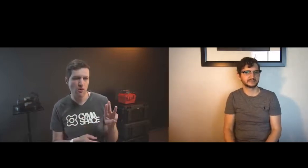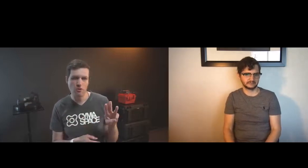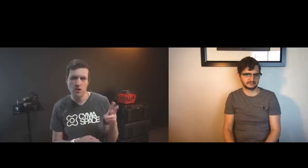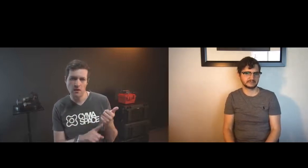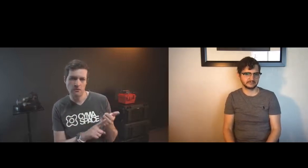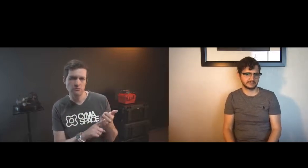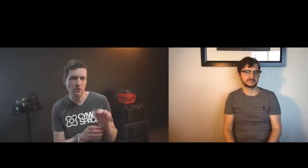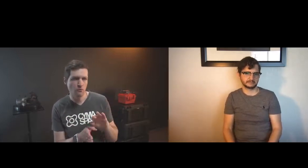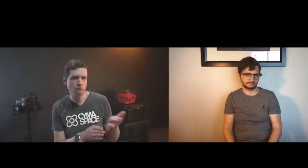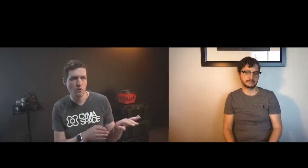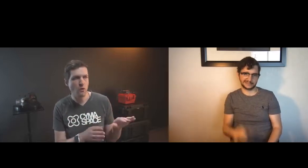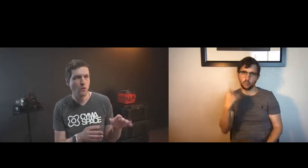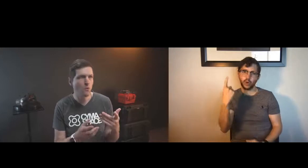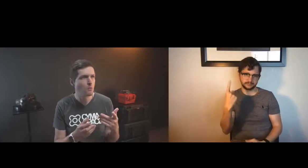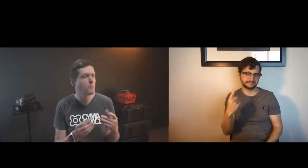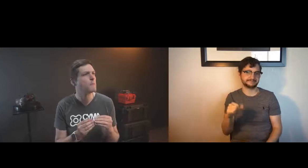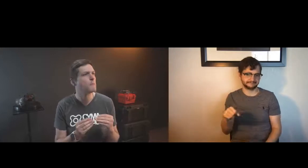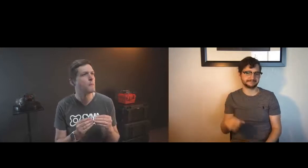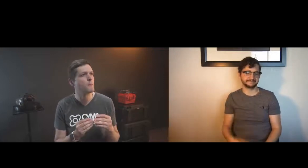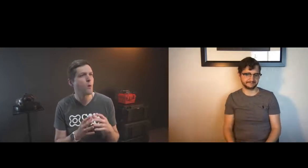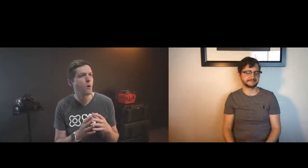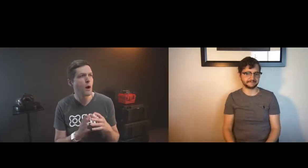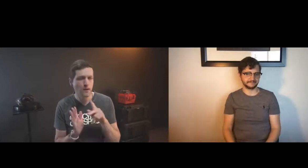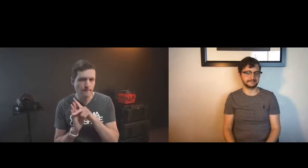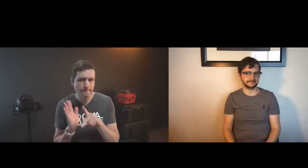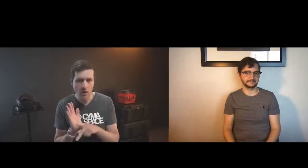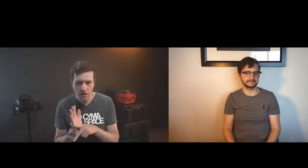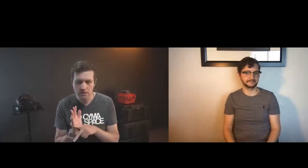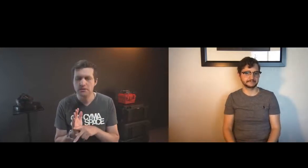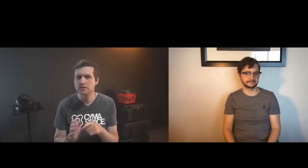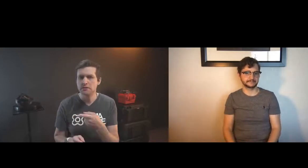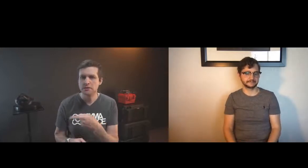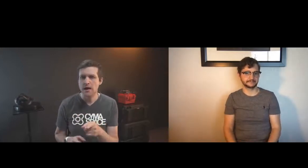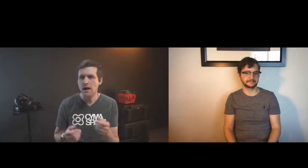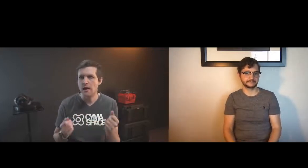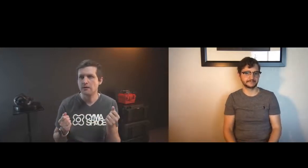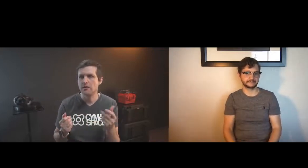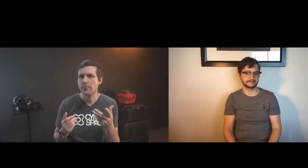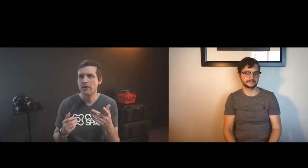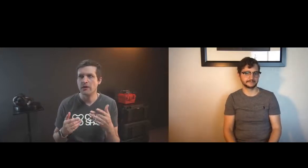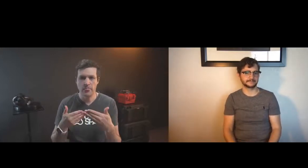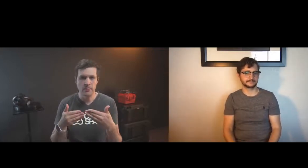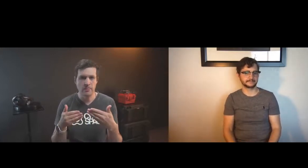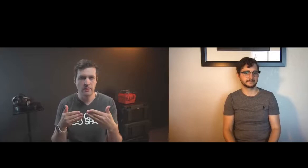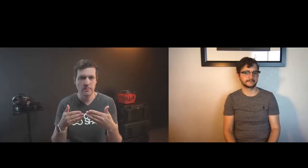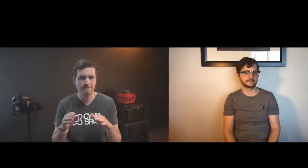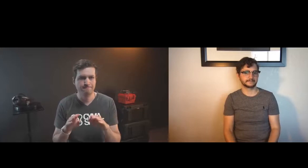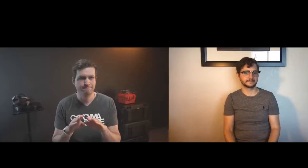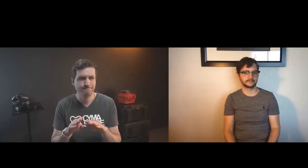yeah i think we already talked about the hardware itself i think also policies